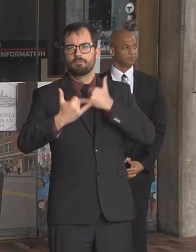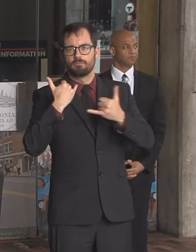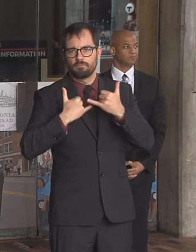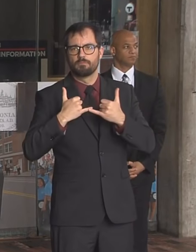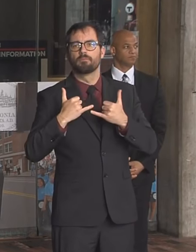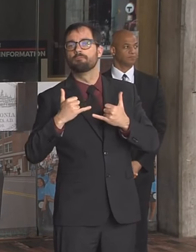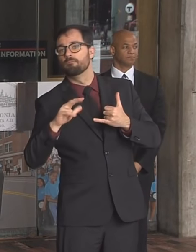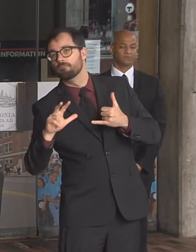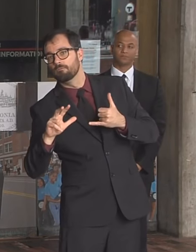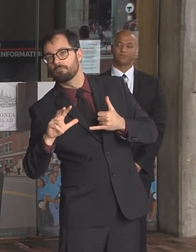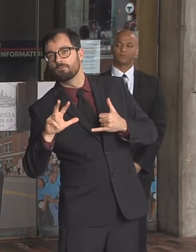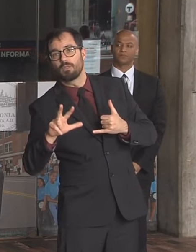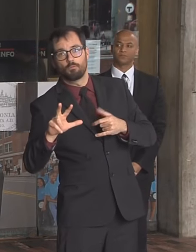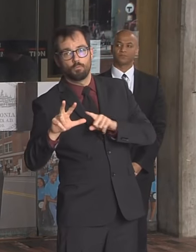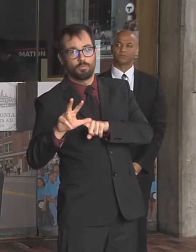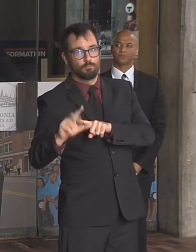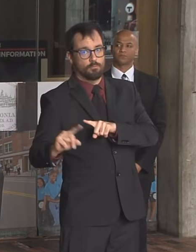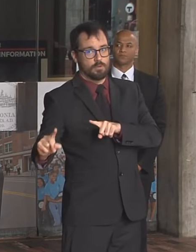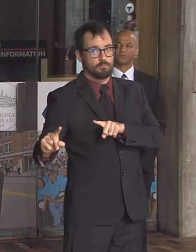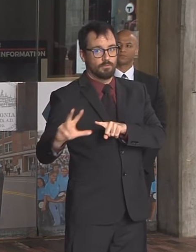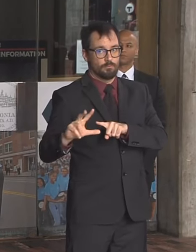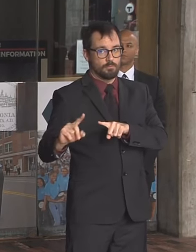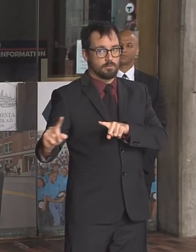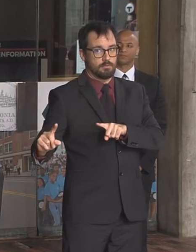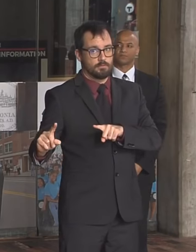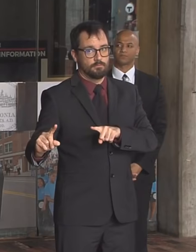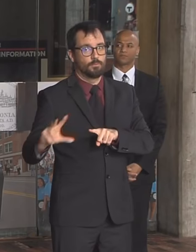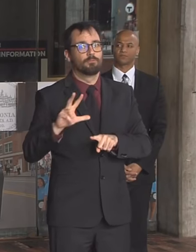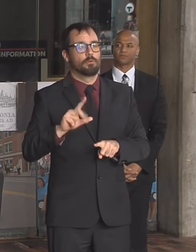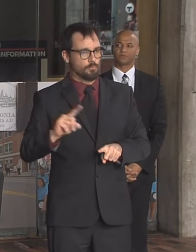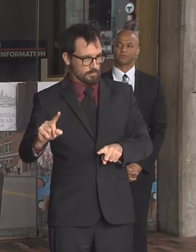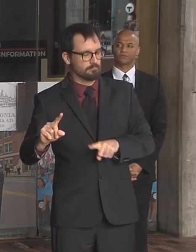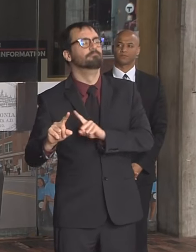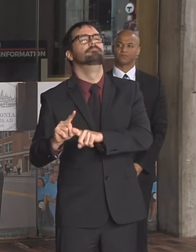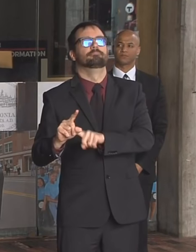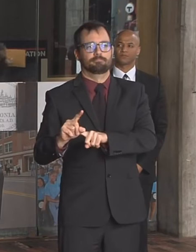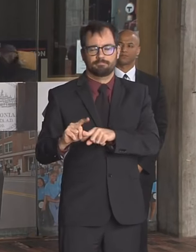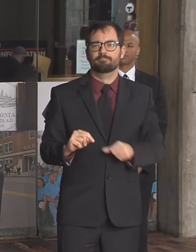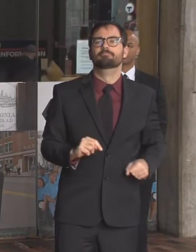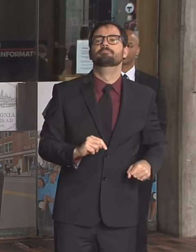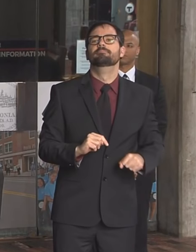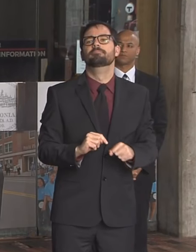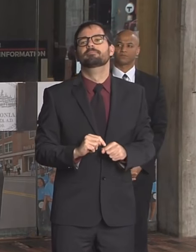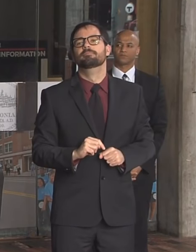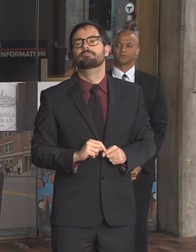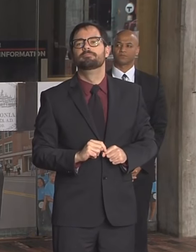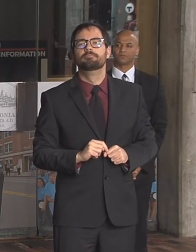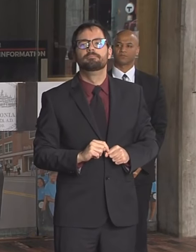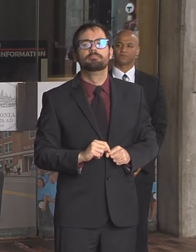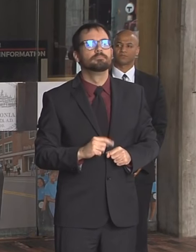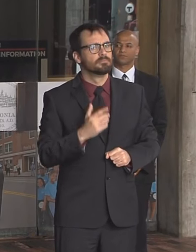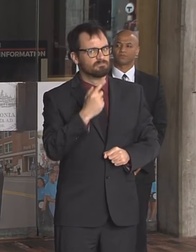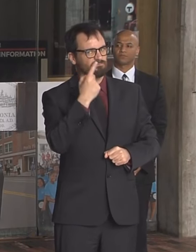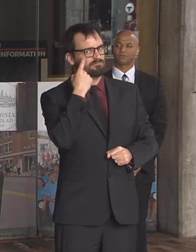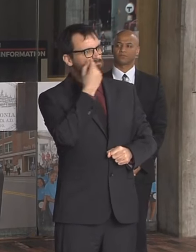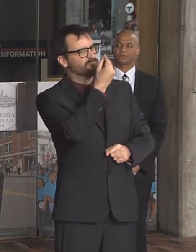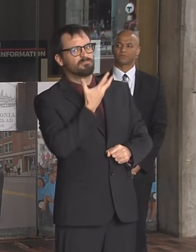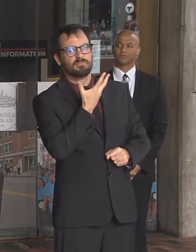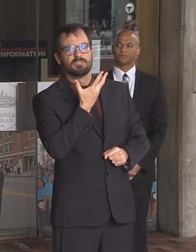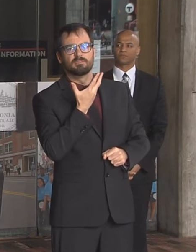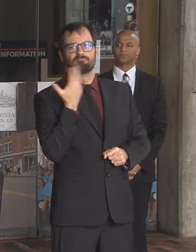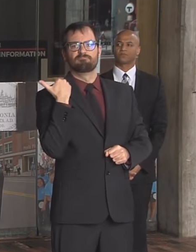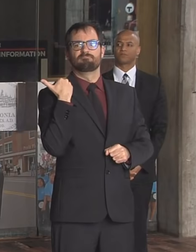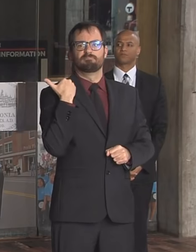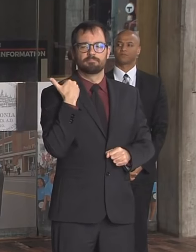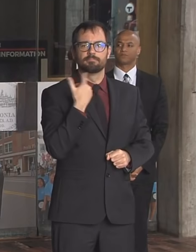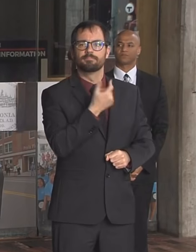to services and help you out. We got a call the other day from a woman who was a Spanish speaker. We were able to help get translation